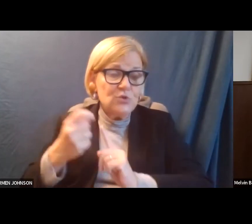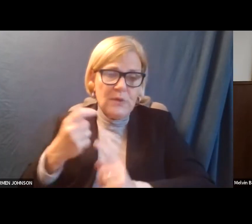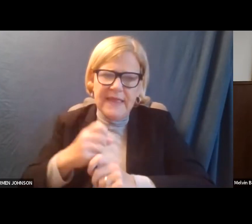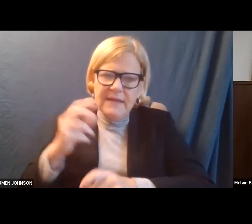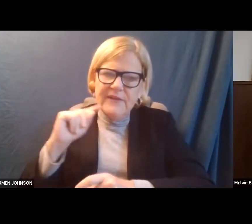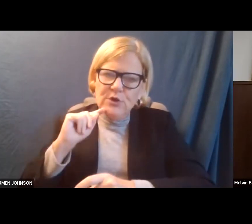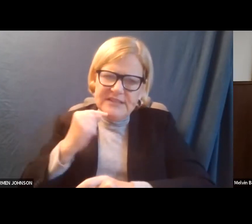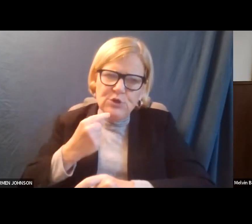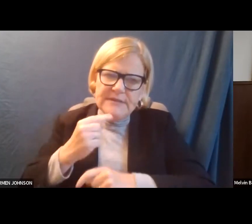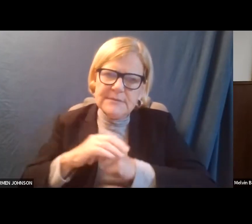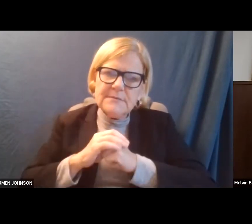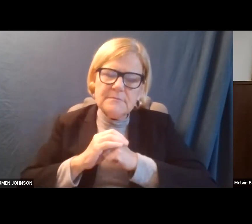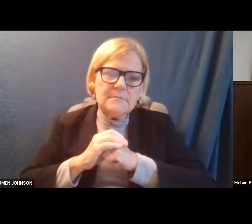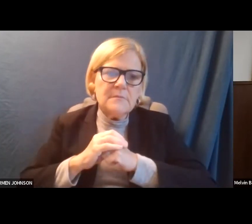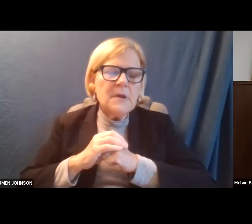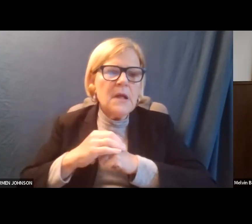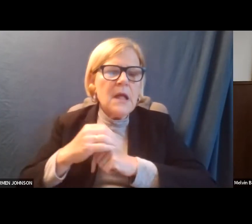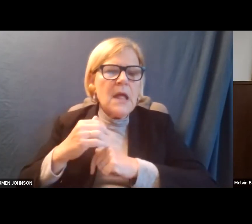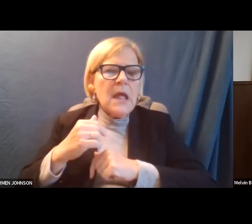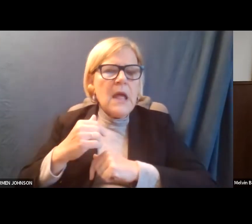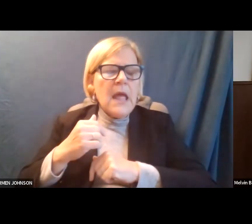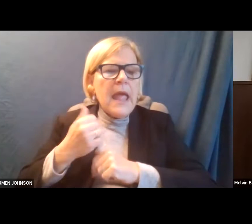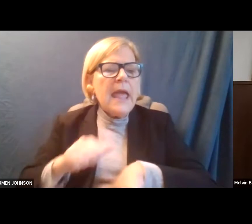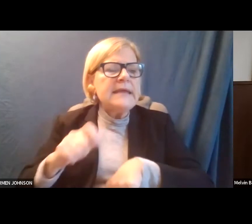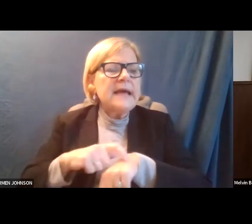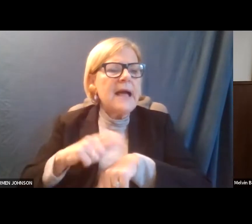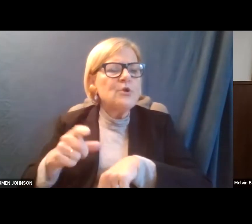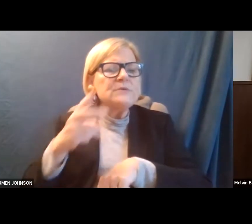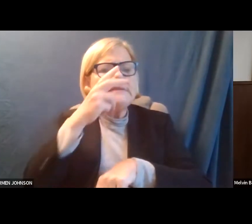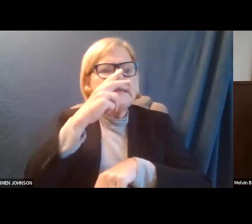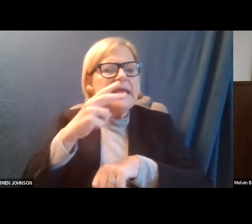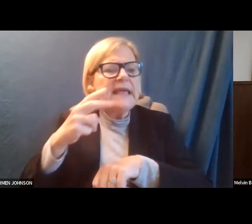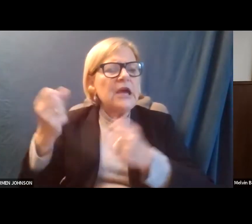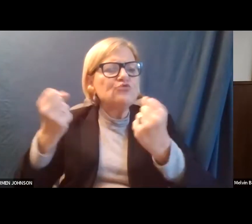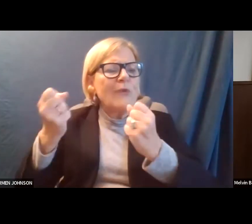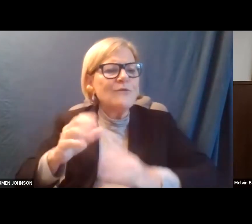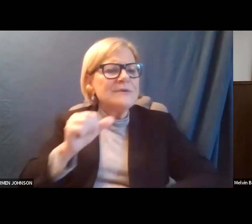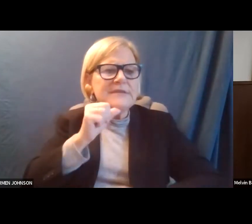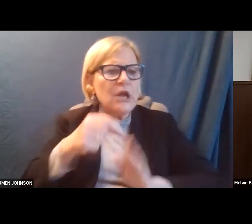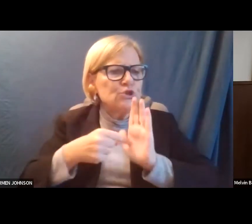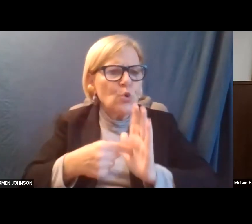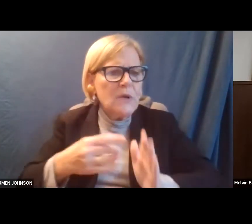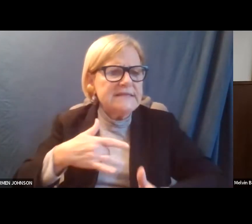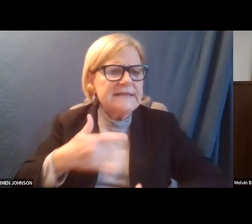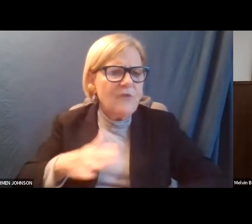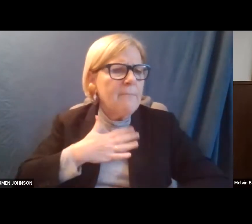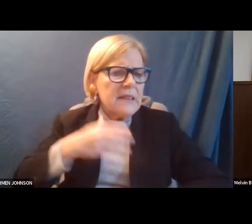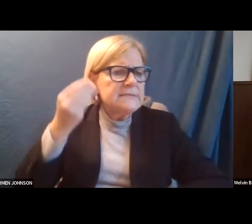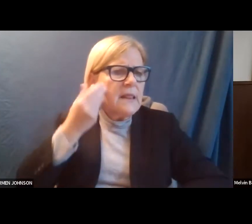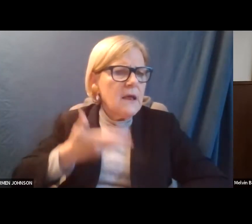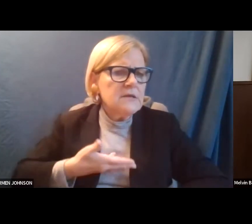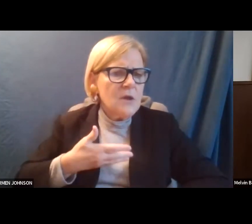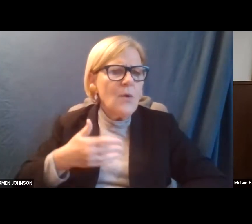take very serious. And I'm asking you anytime that you come across an operator that is not showing sensitivity, please let us know.